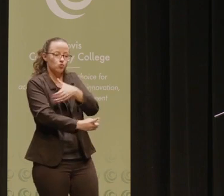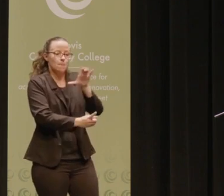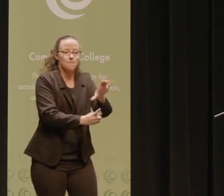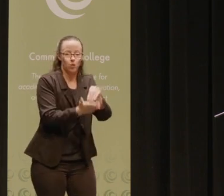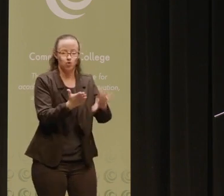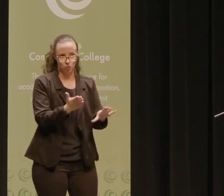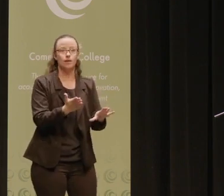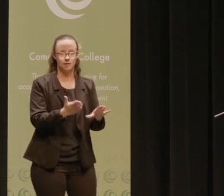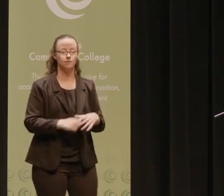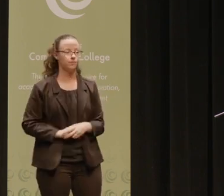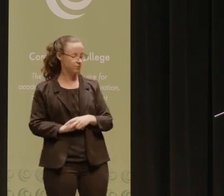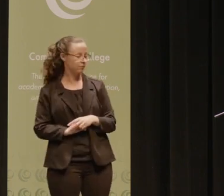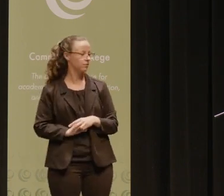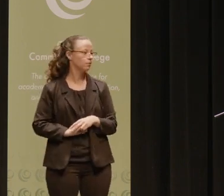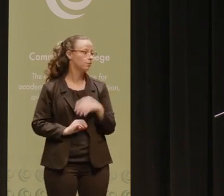to say.